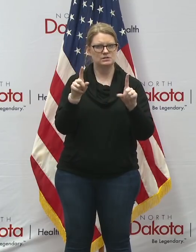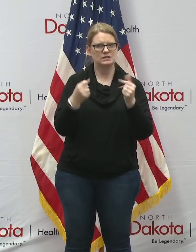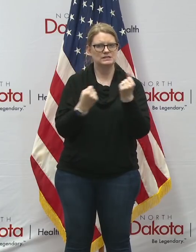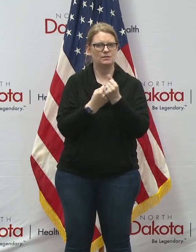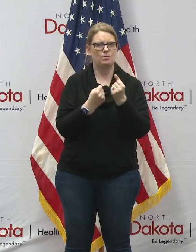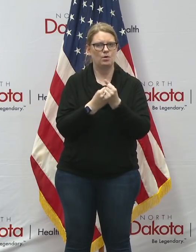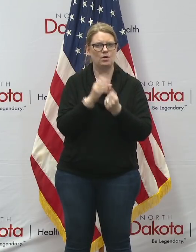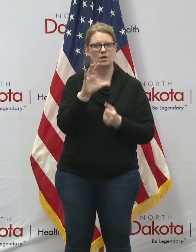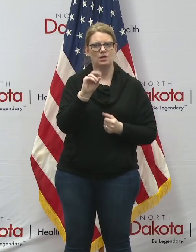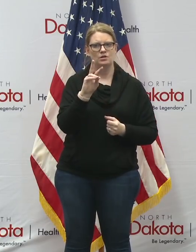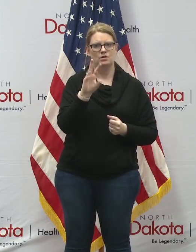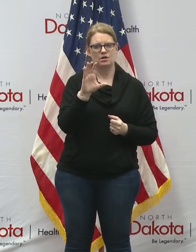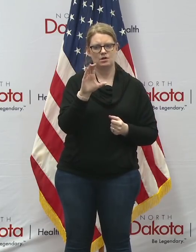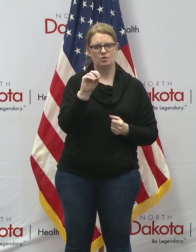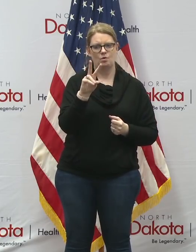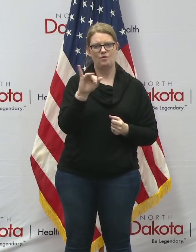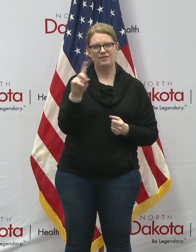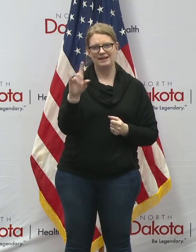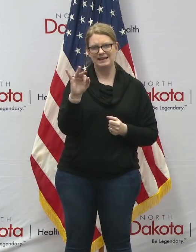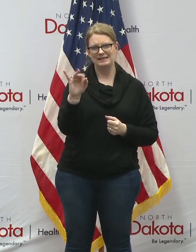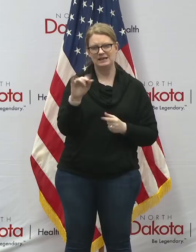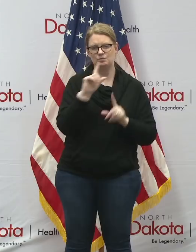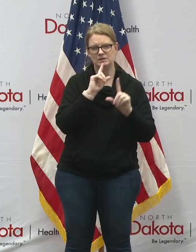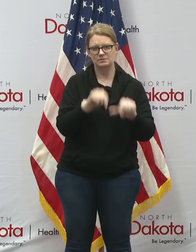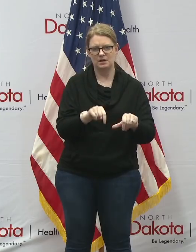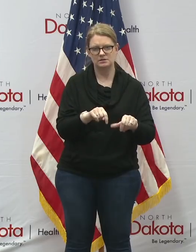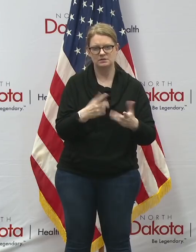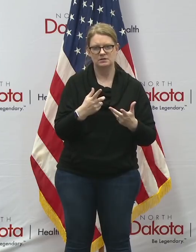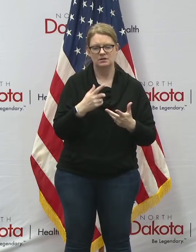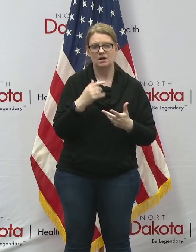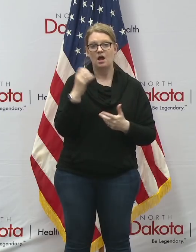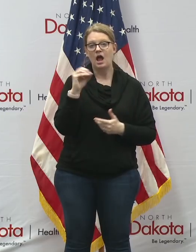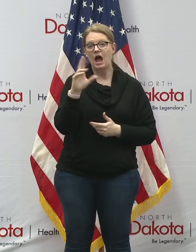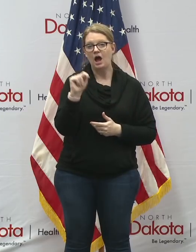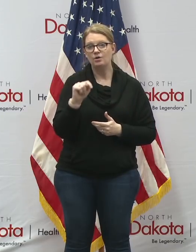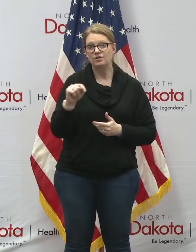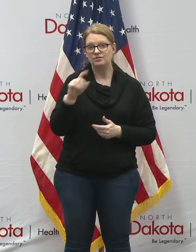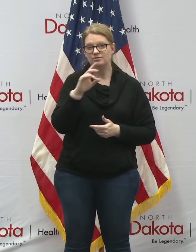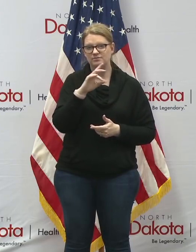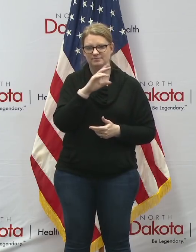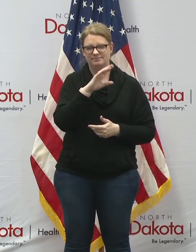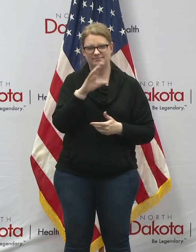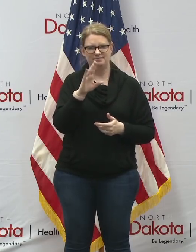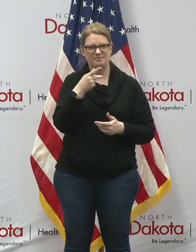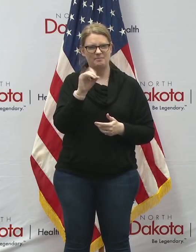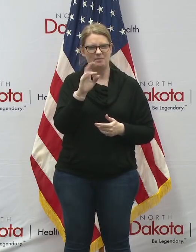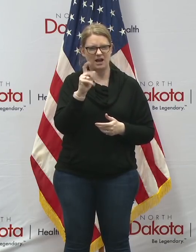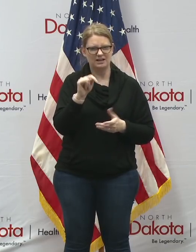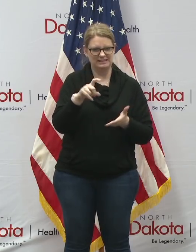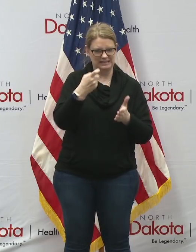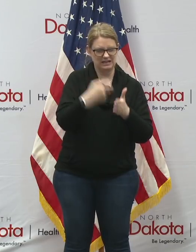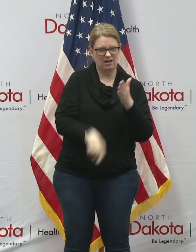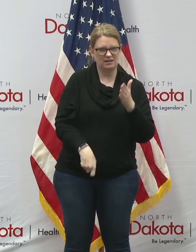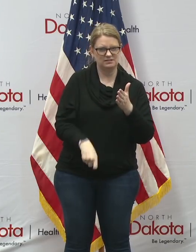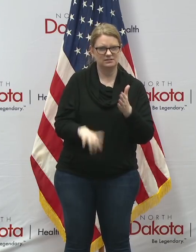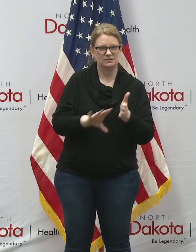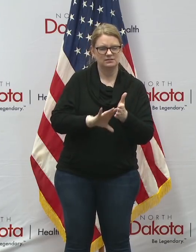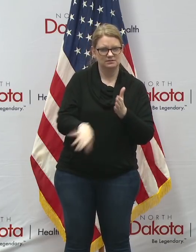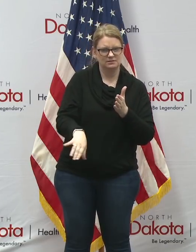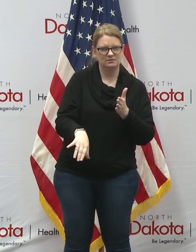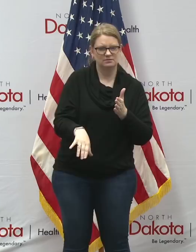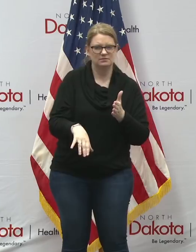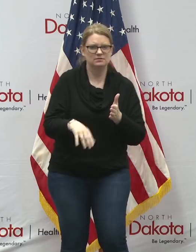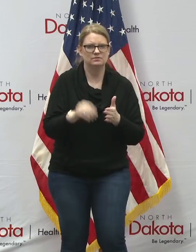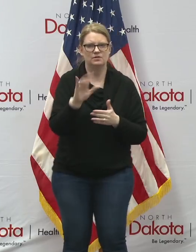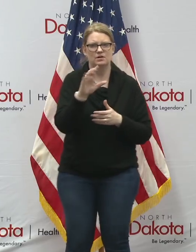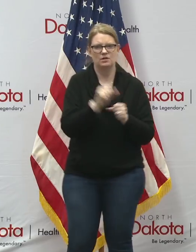the covet 19 response by waiving all out-of-pocket costs for members needing inpatient or outpatient treatment for